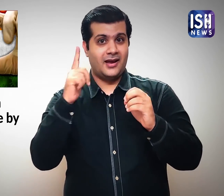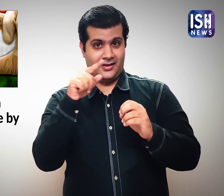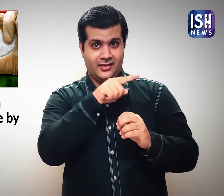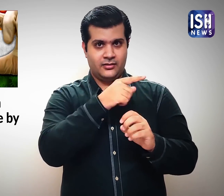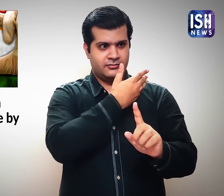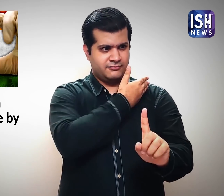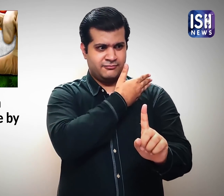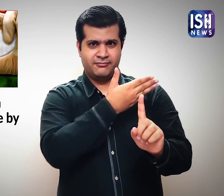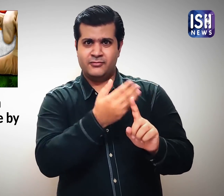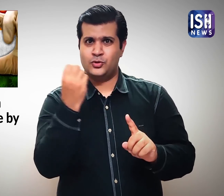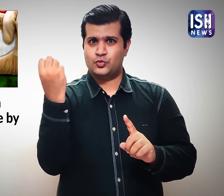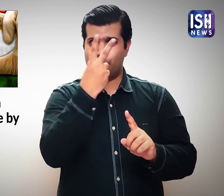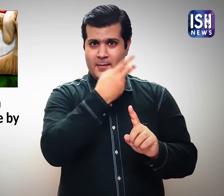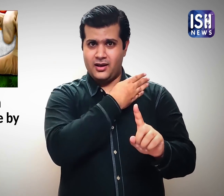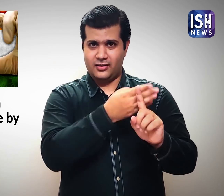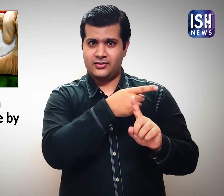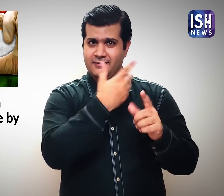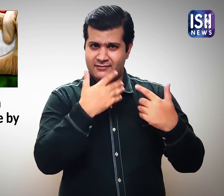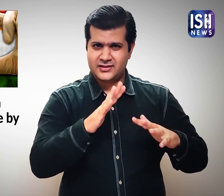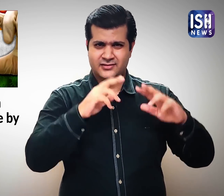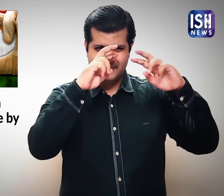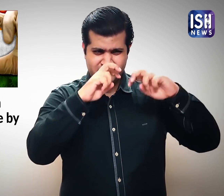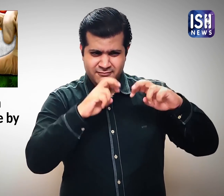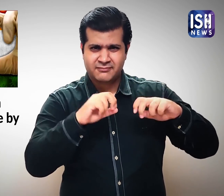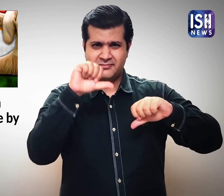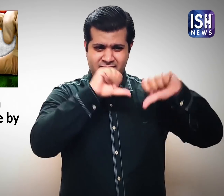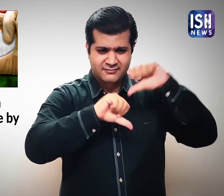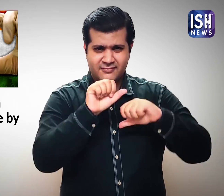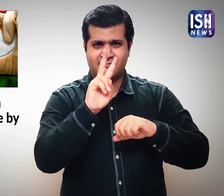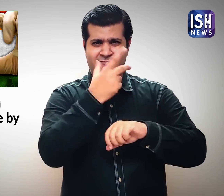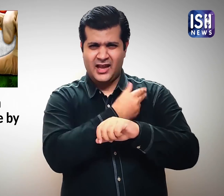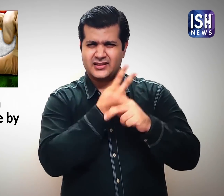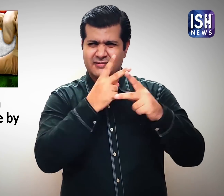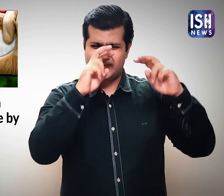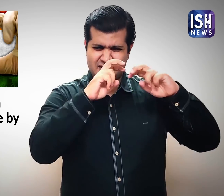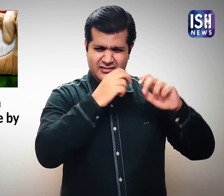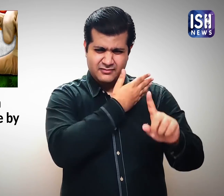BBIL completed comprehensive pre-clinical studies in two months.